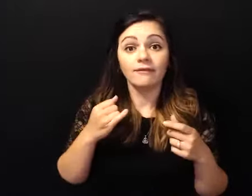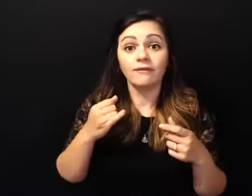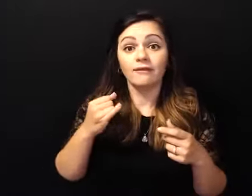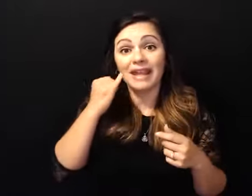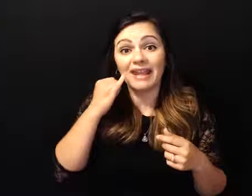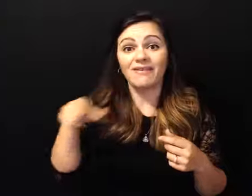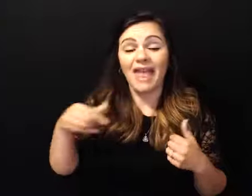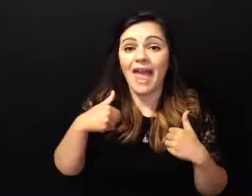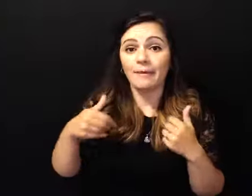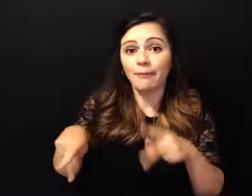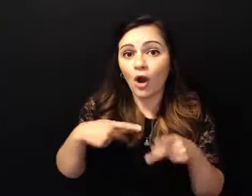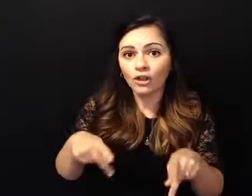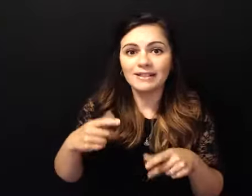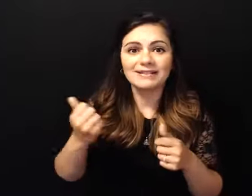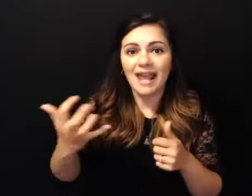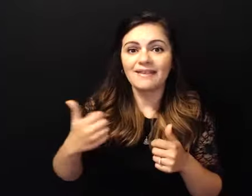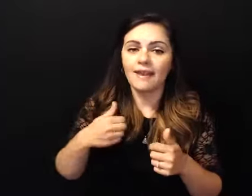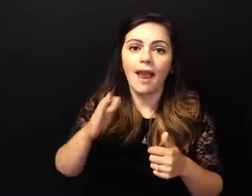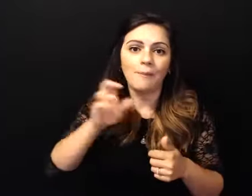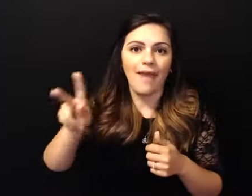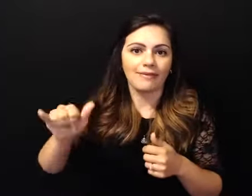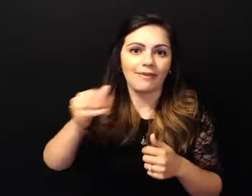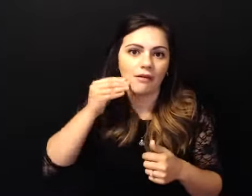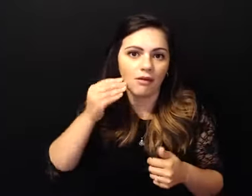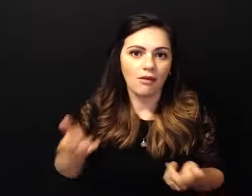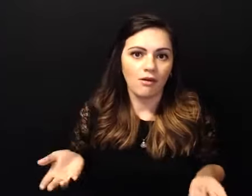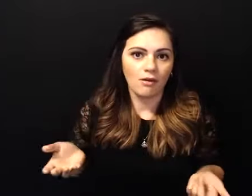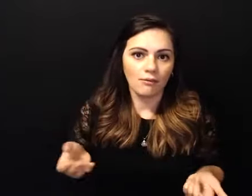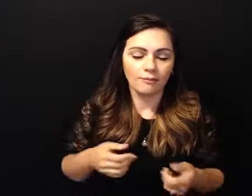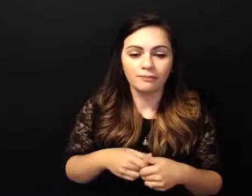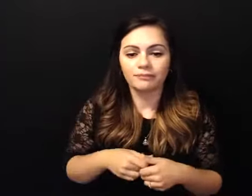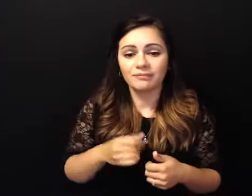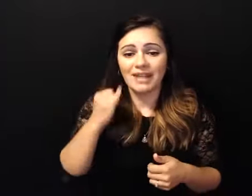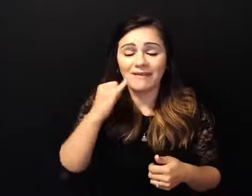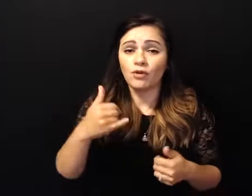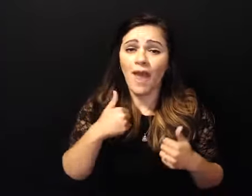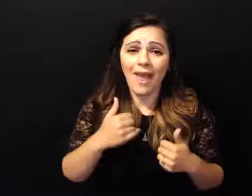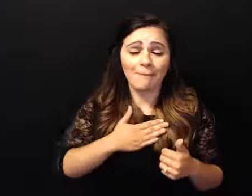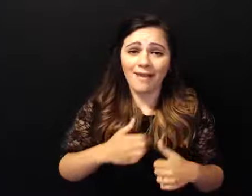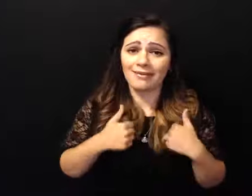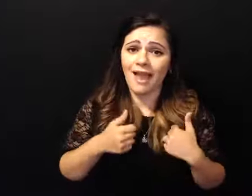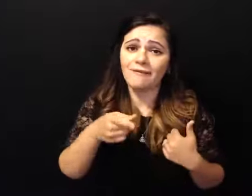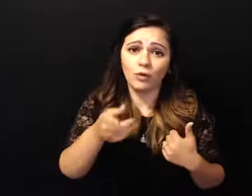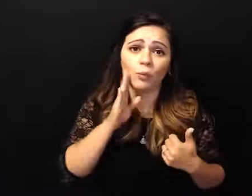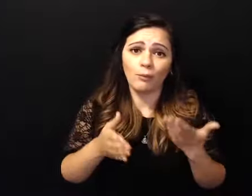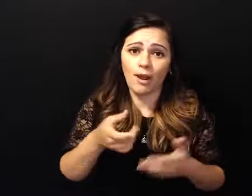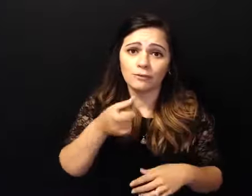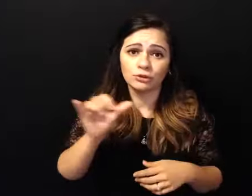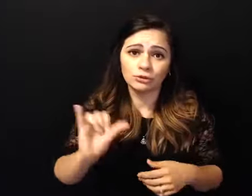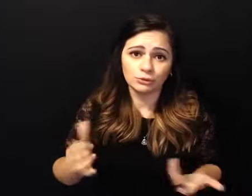life like i had you'd drink too you know that was me i got a fake id when i was younger i got an apartment got emancipated when i was 16 in